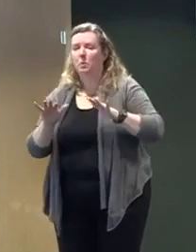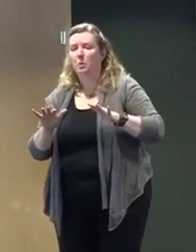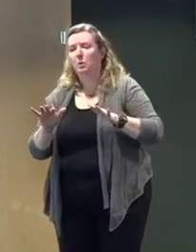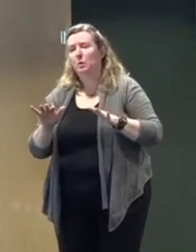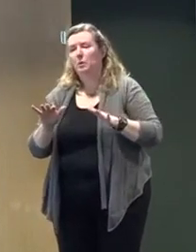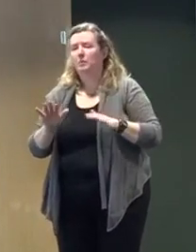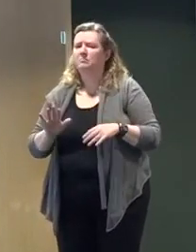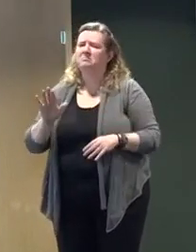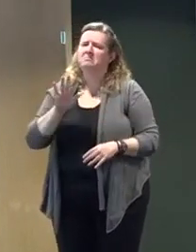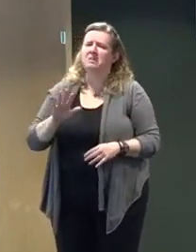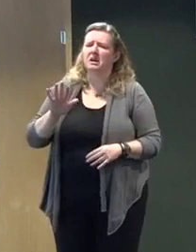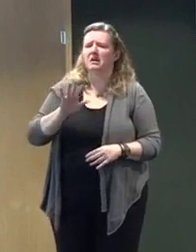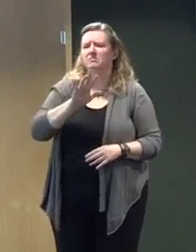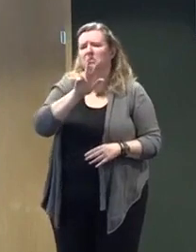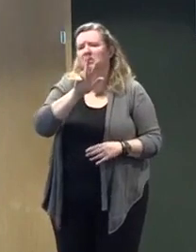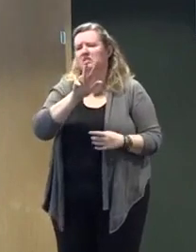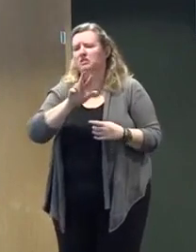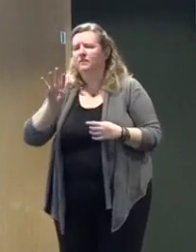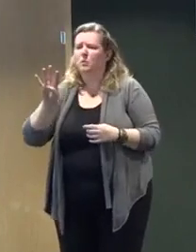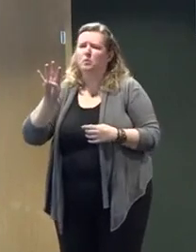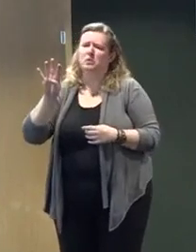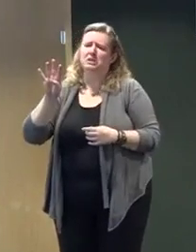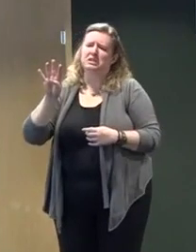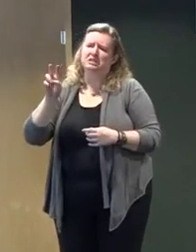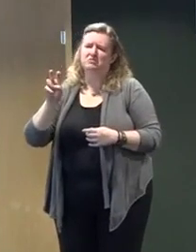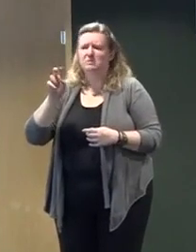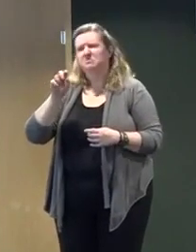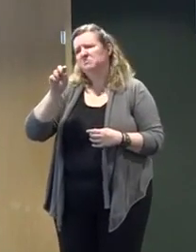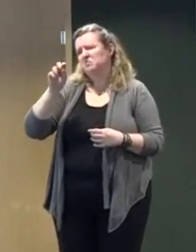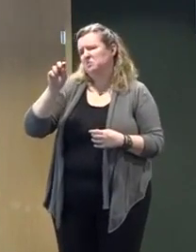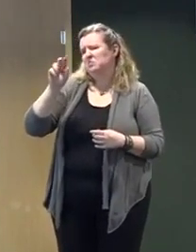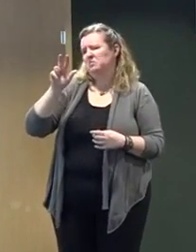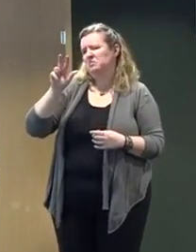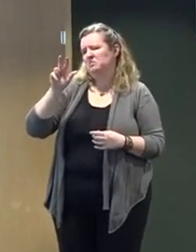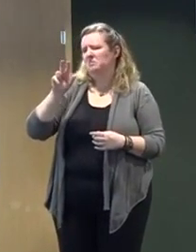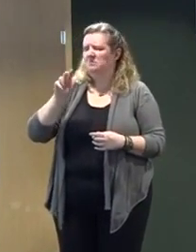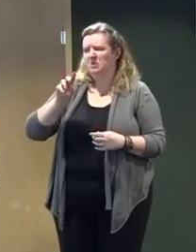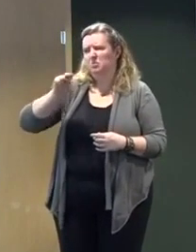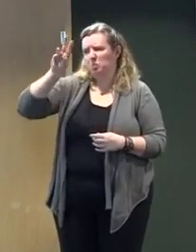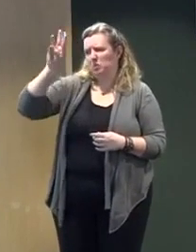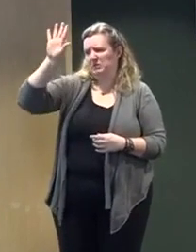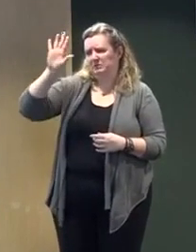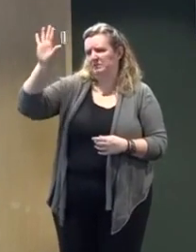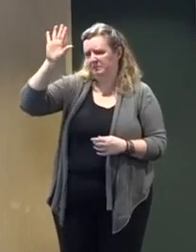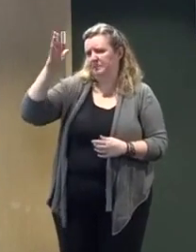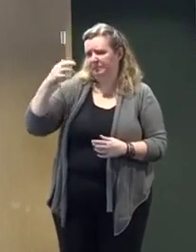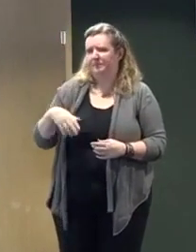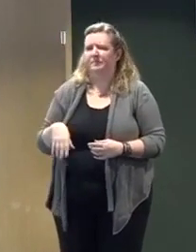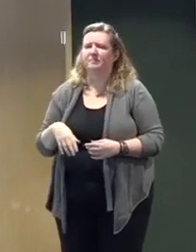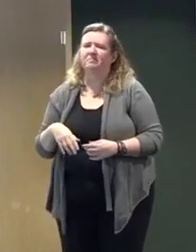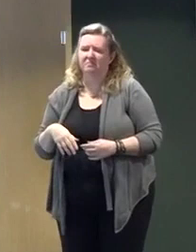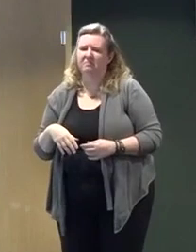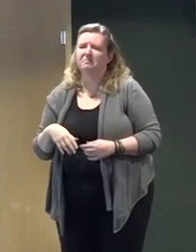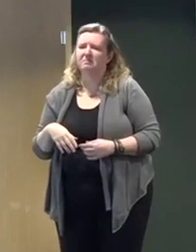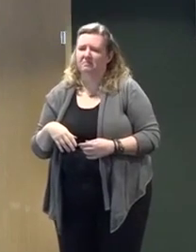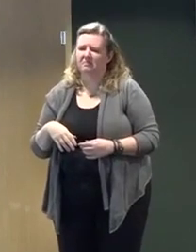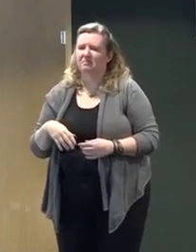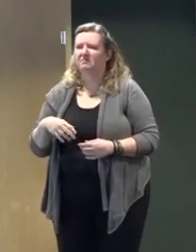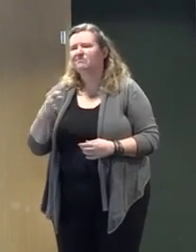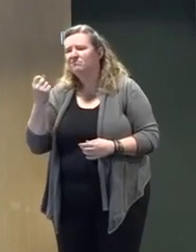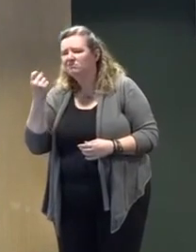to 4 inches in the northwest corners to closer to the center. again, goes sort of you, you've got four bands in the state.